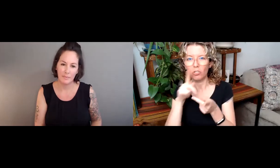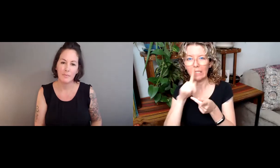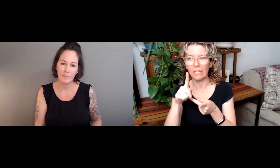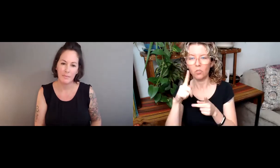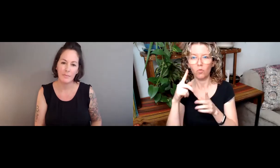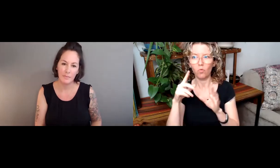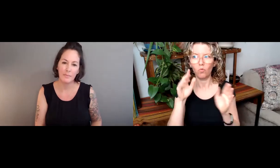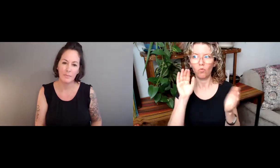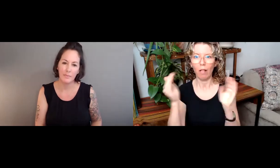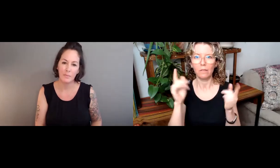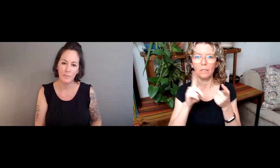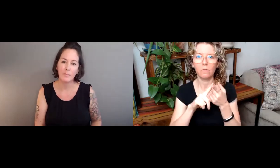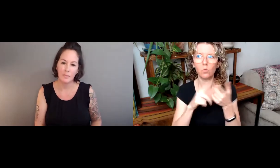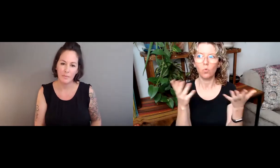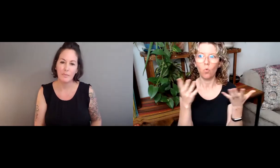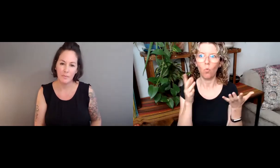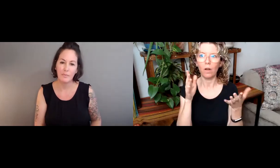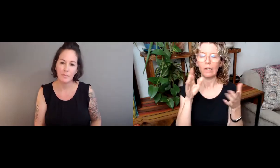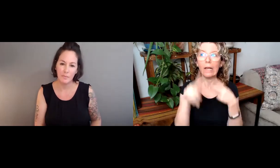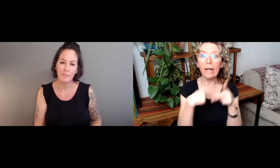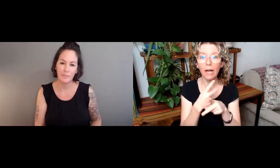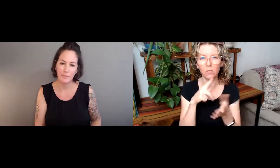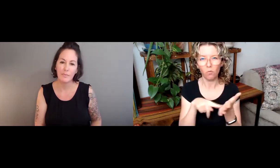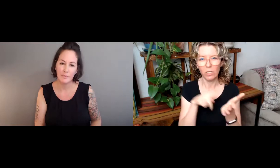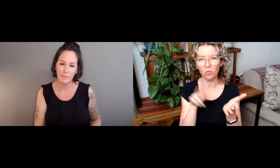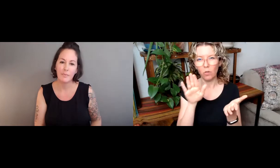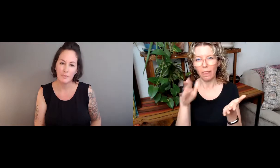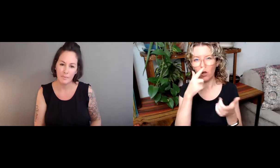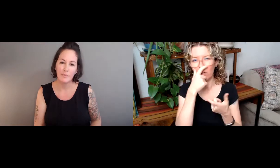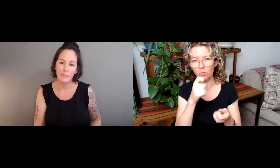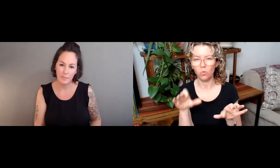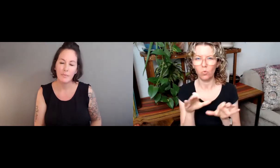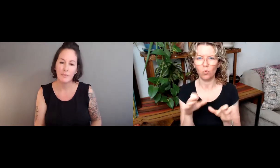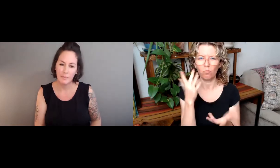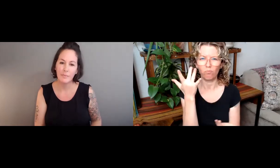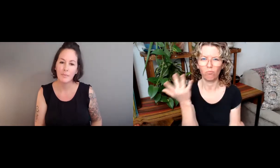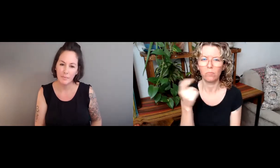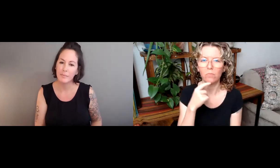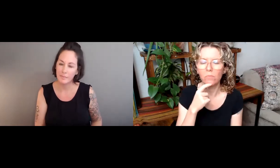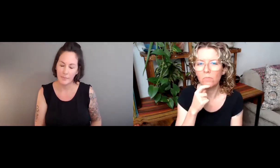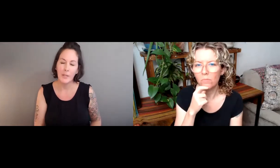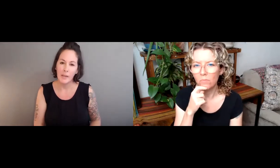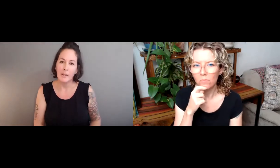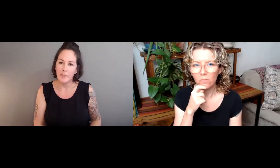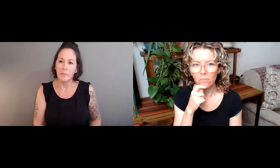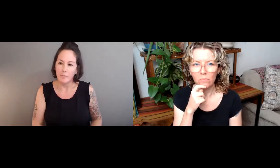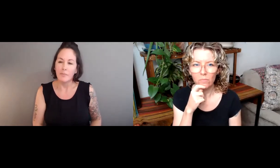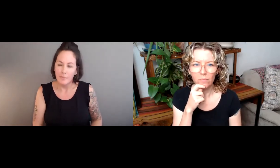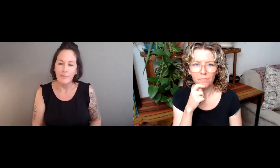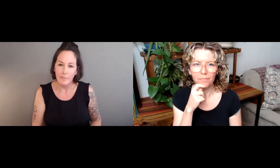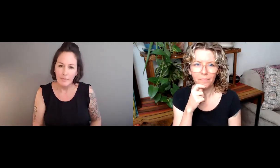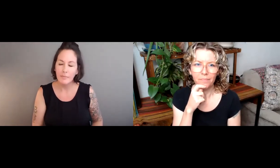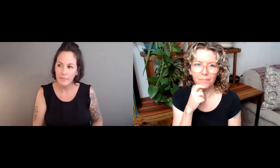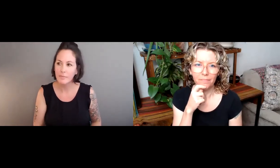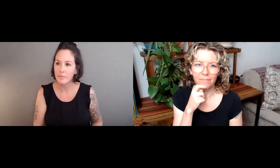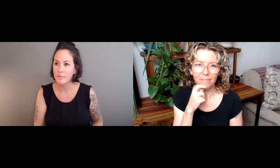deaf researchers and their experiences relative to what kind of research they might be interested